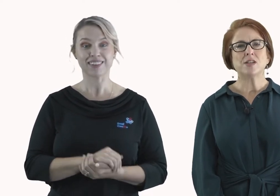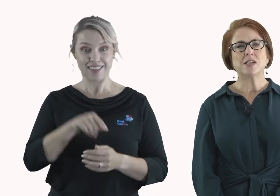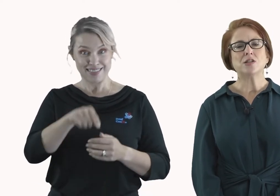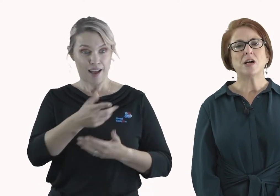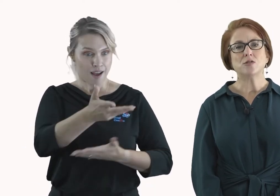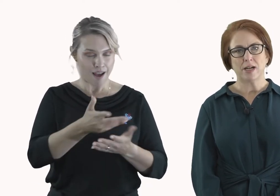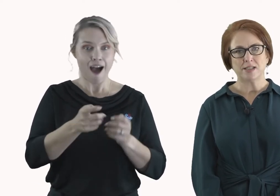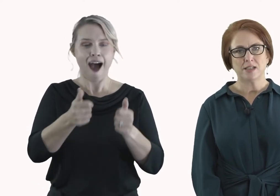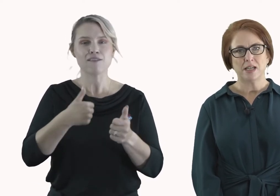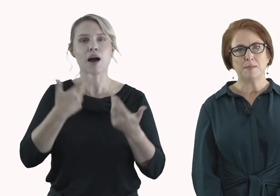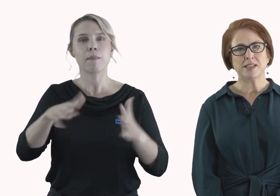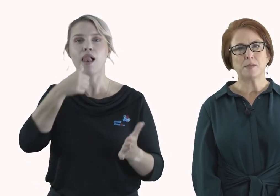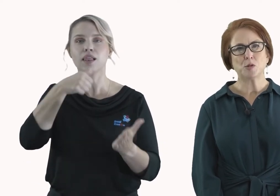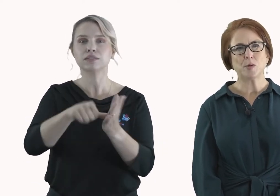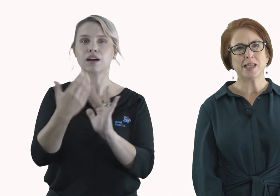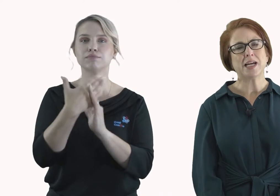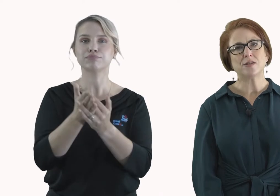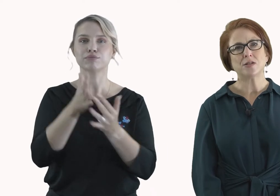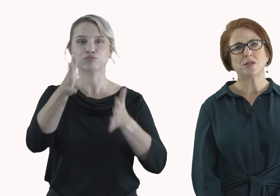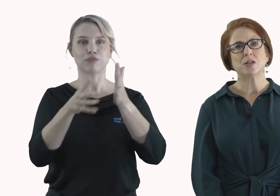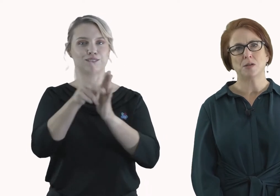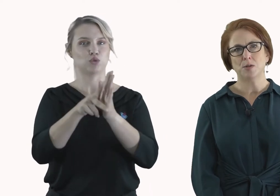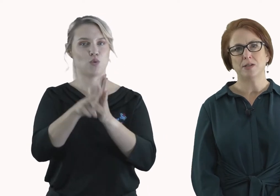this I addressed in my subsequent letters to the community.